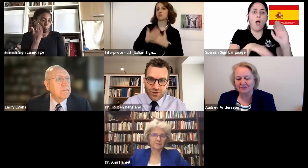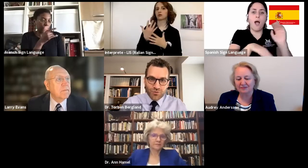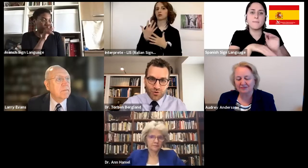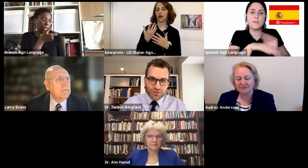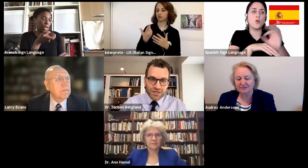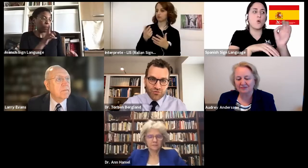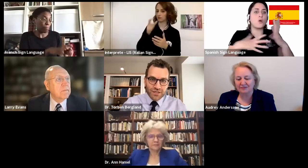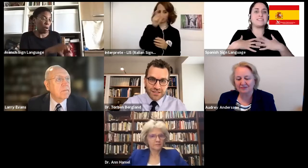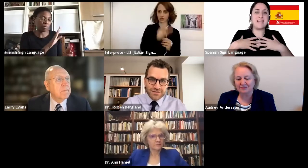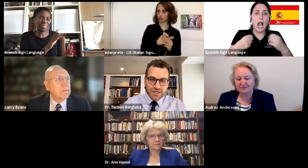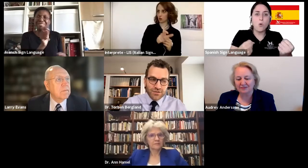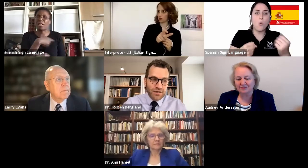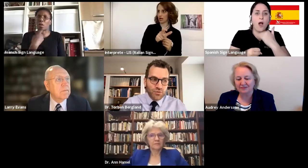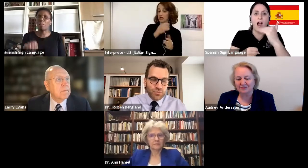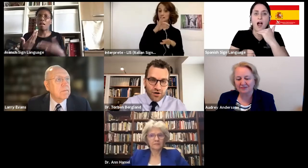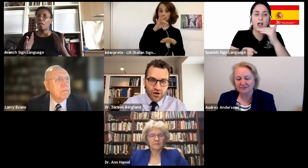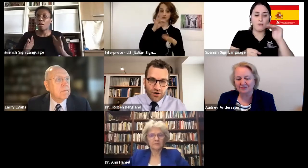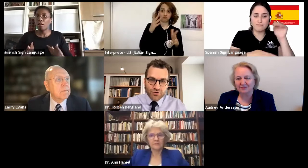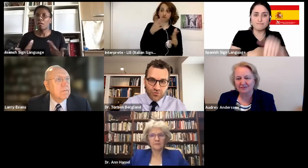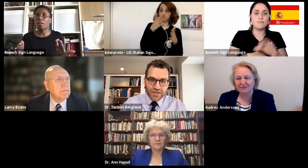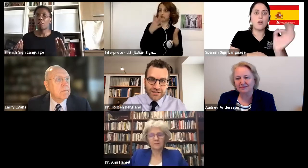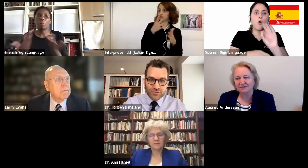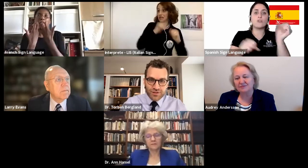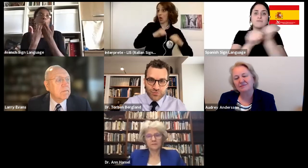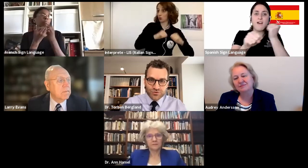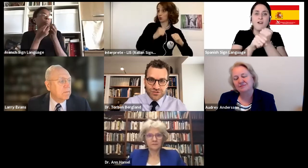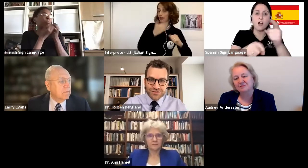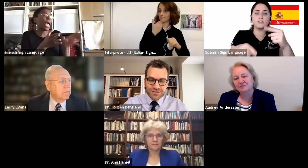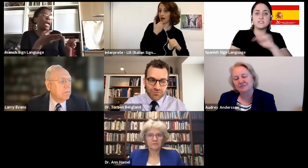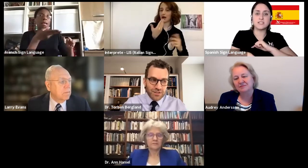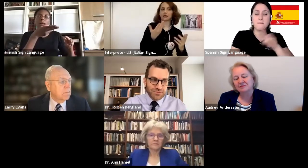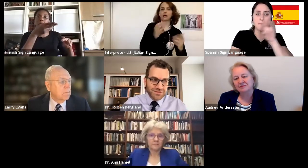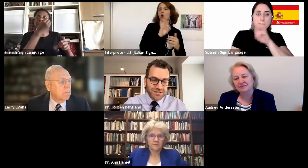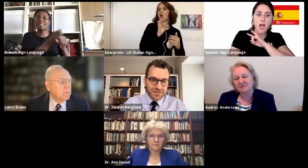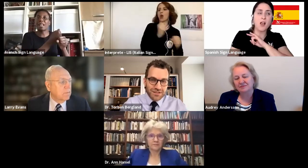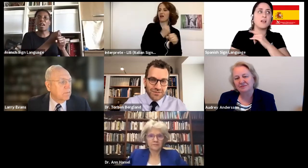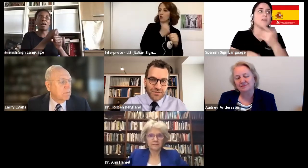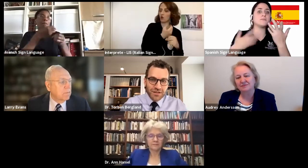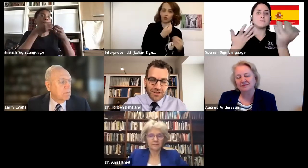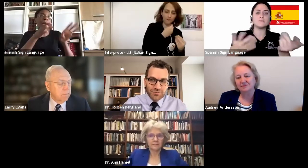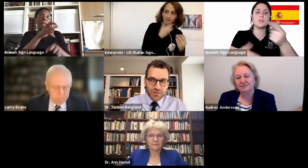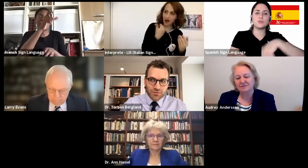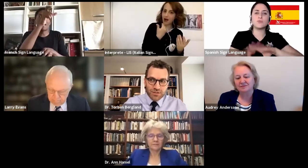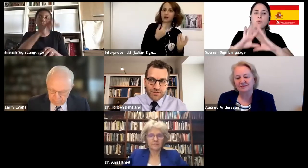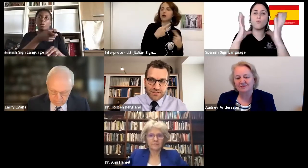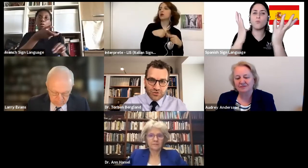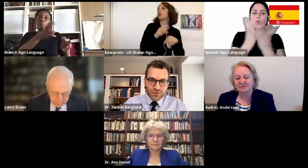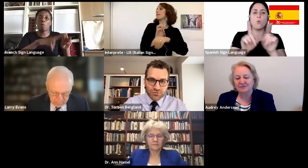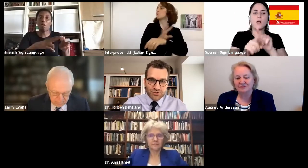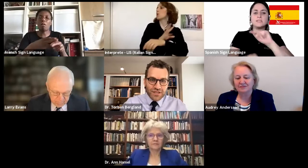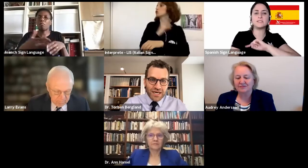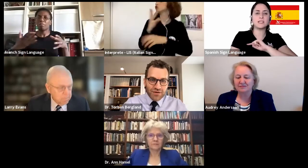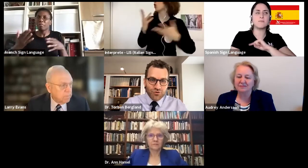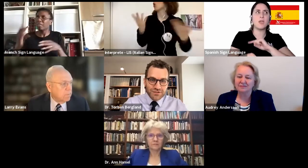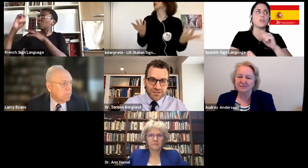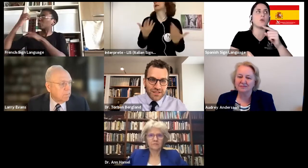of job, or whatever it is, like, we are created with emotions. Sometimes, maybe we think sort of